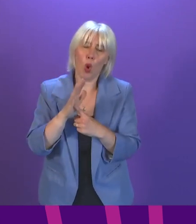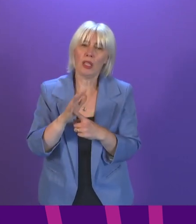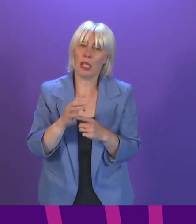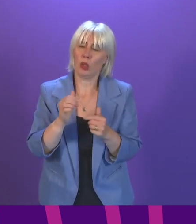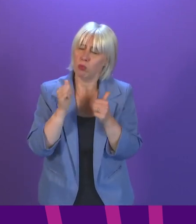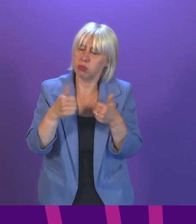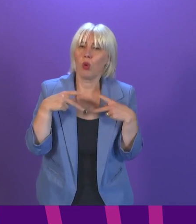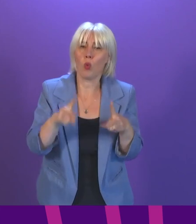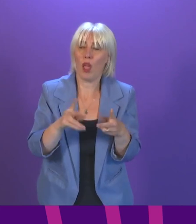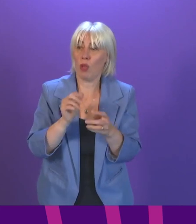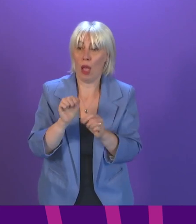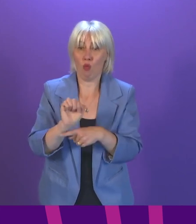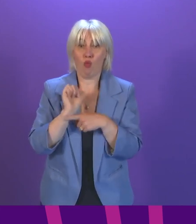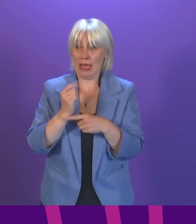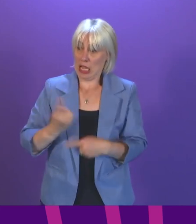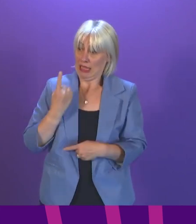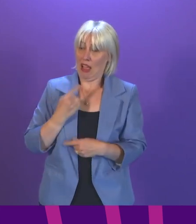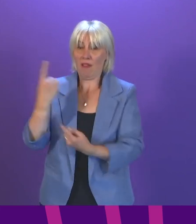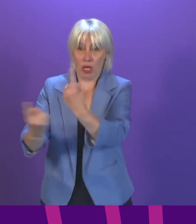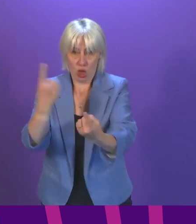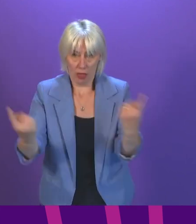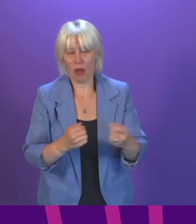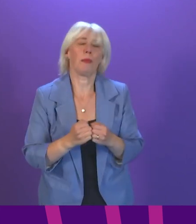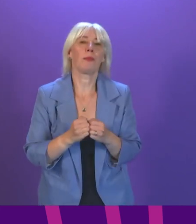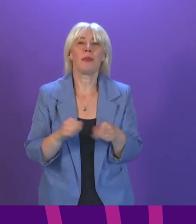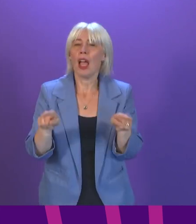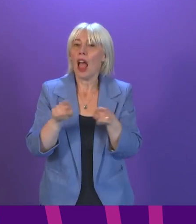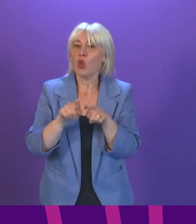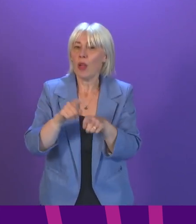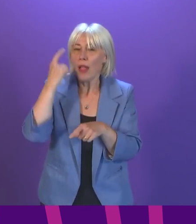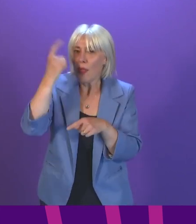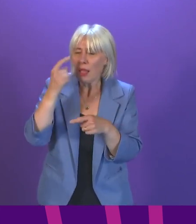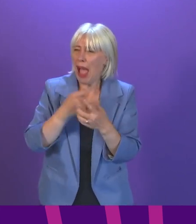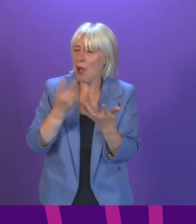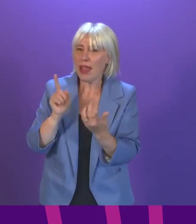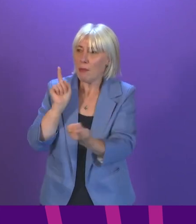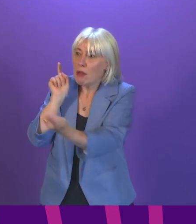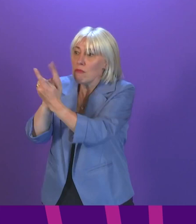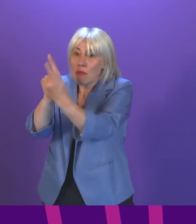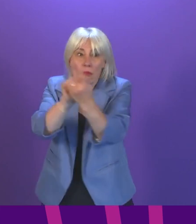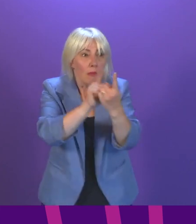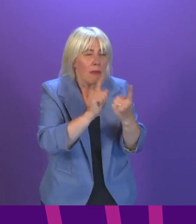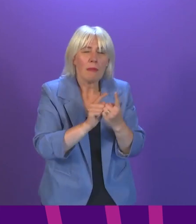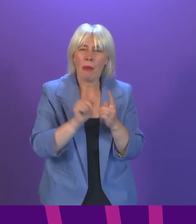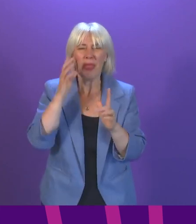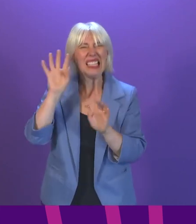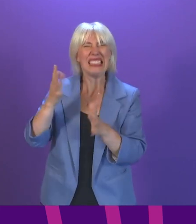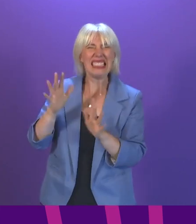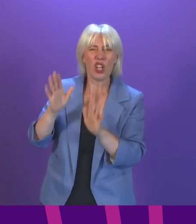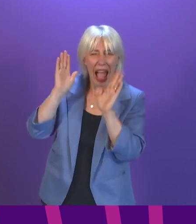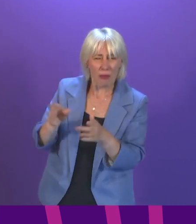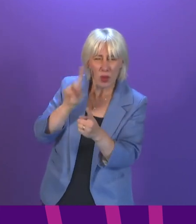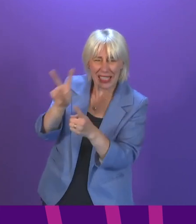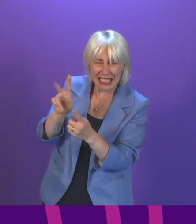can help protect each other. More generally, continue to think carefully about the number of contacts you're having and perhaps reduce any that are not really